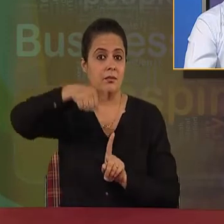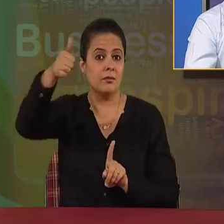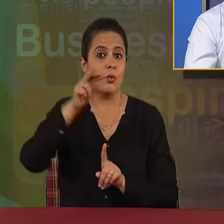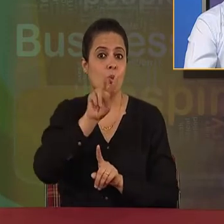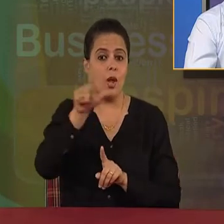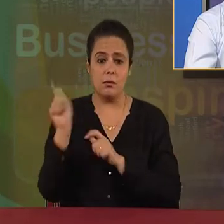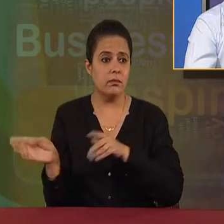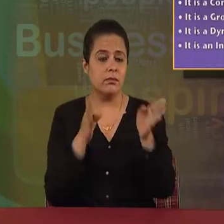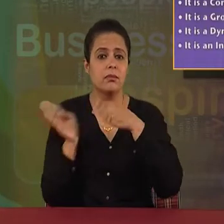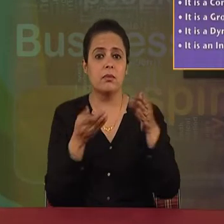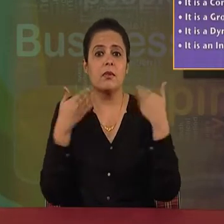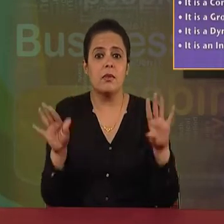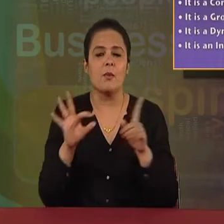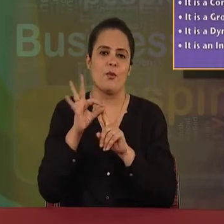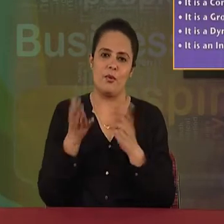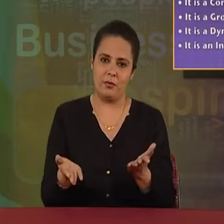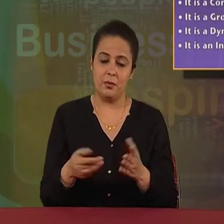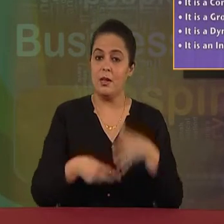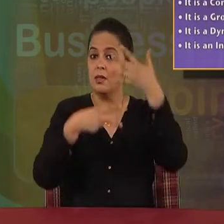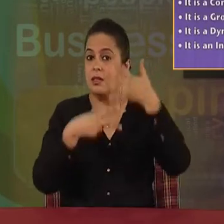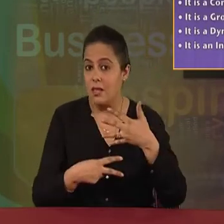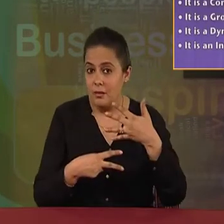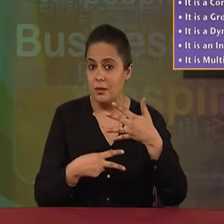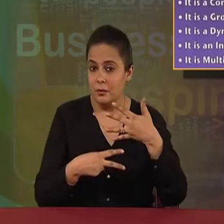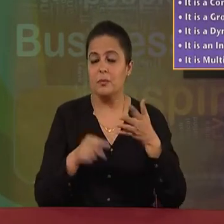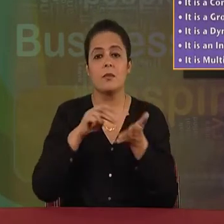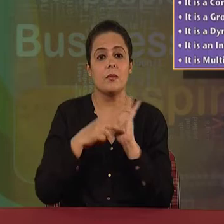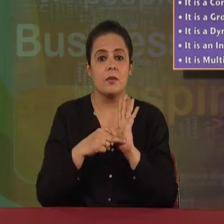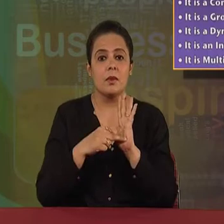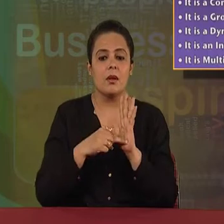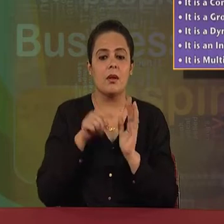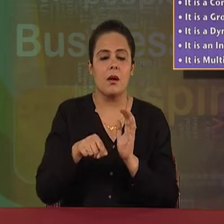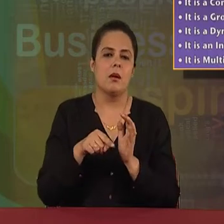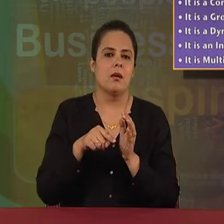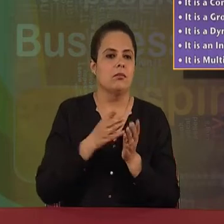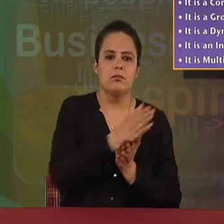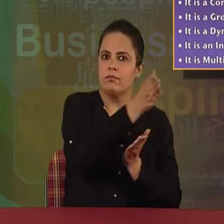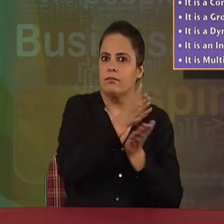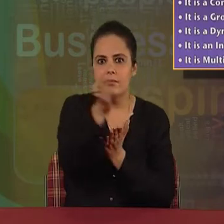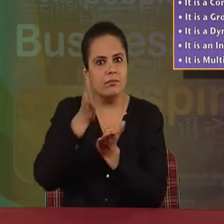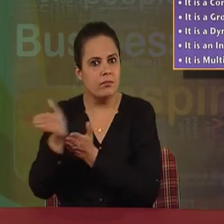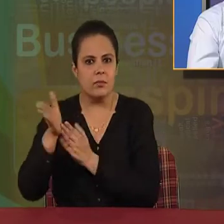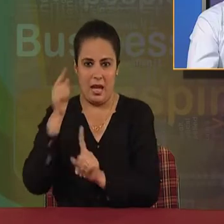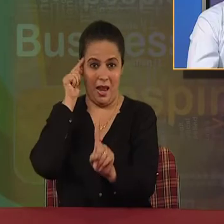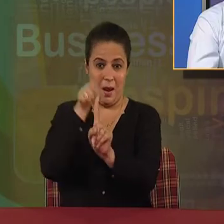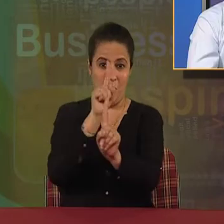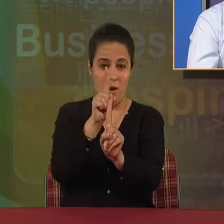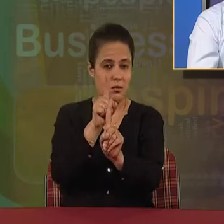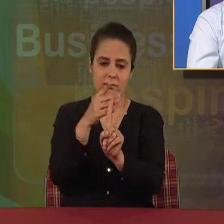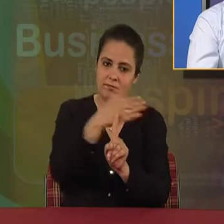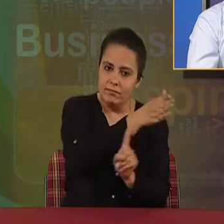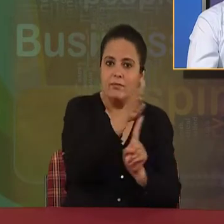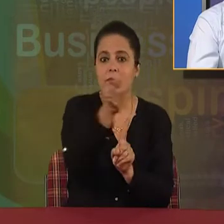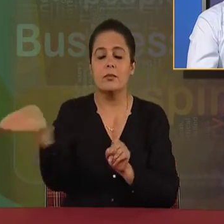of 2 lakh units. Students, now we have next feature. Management is multidimensional. It includes